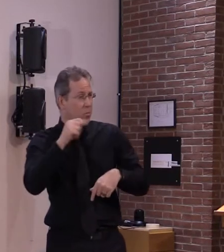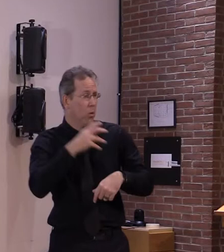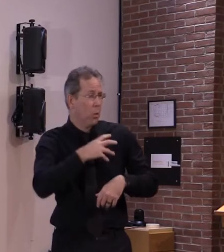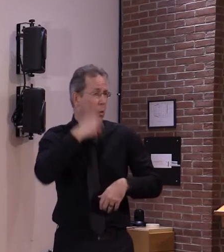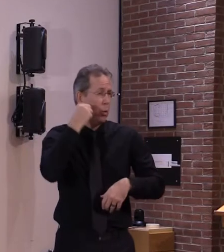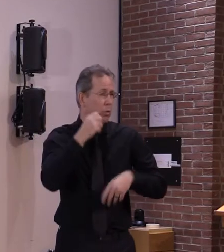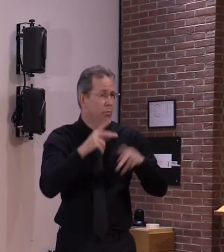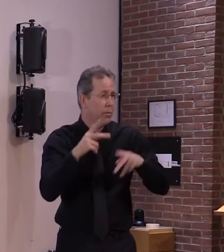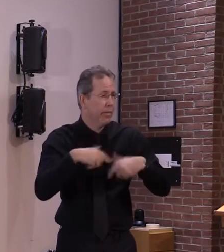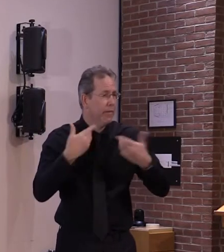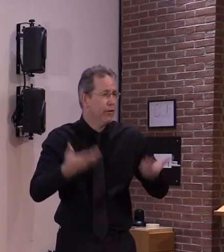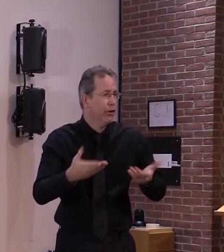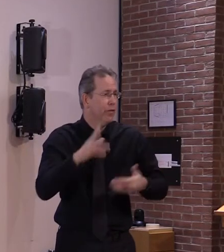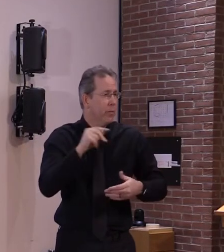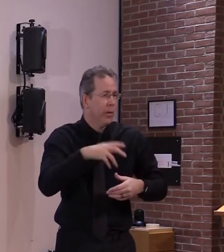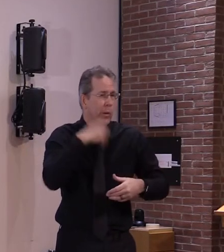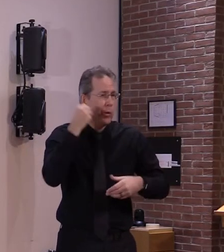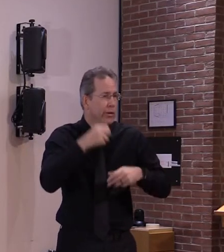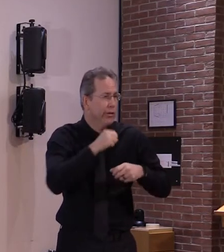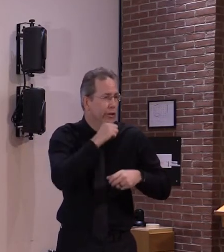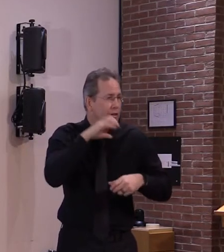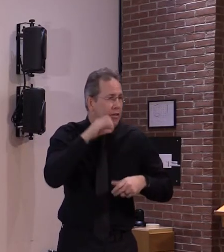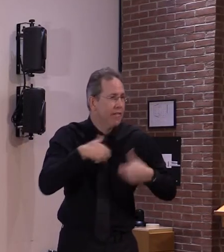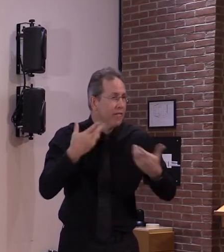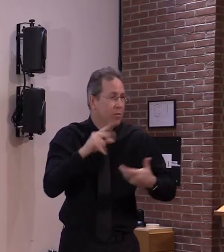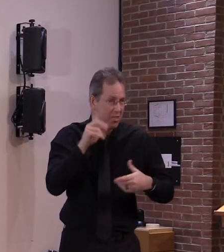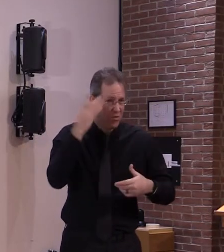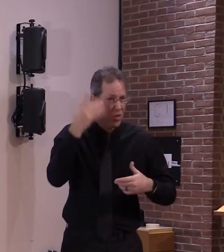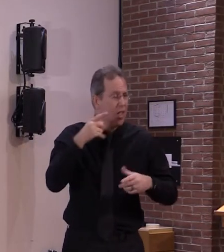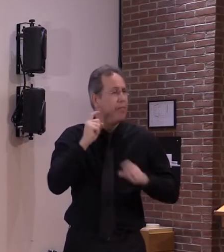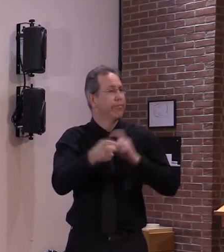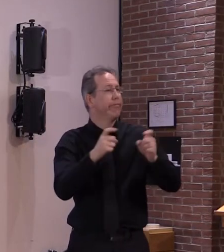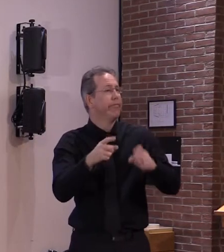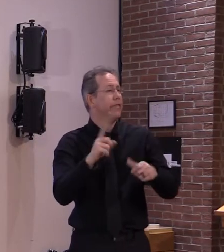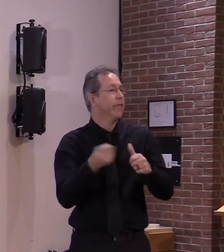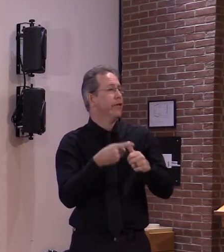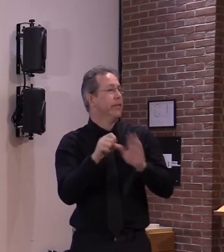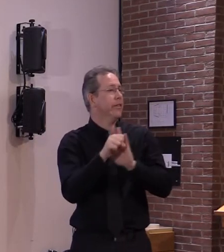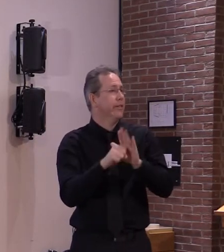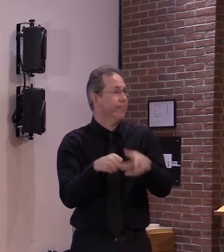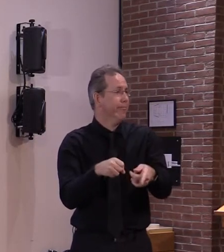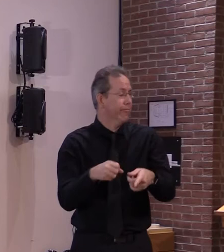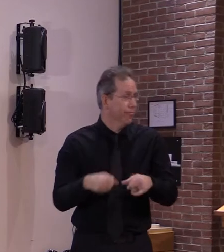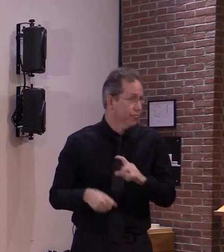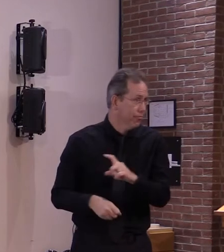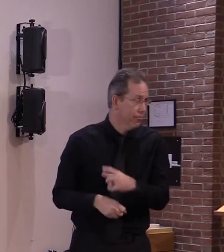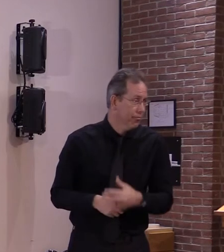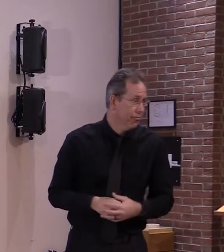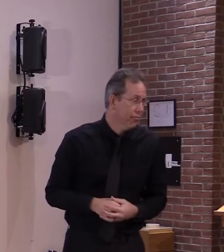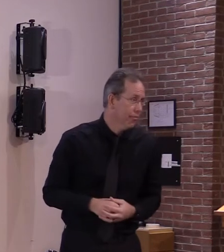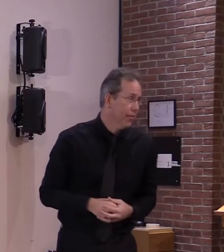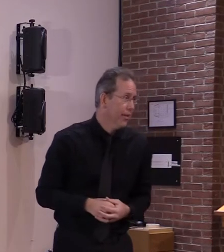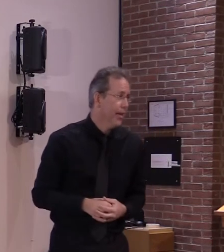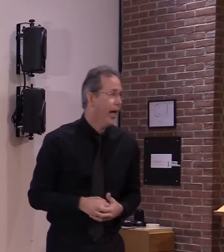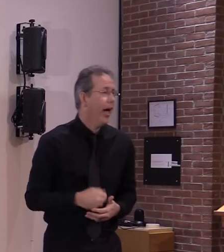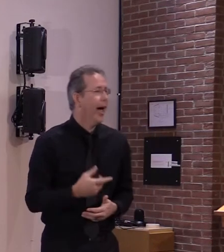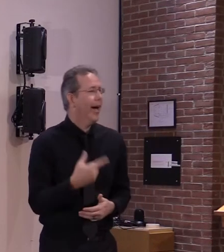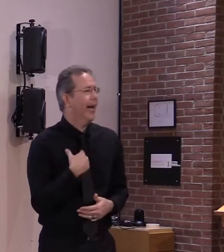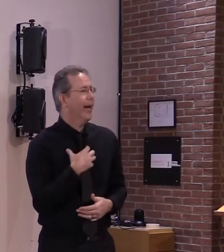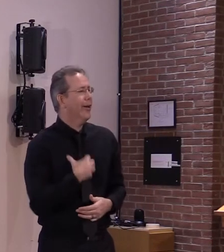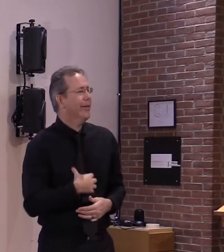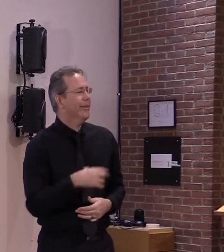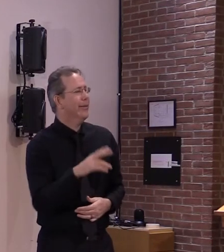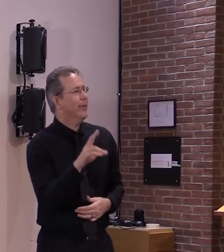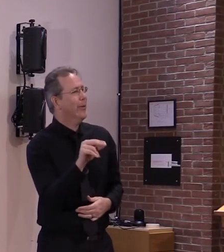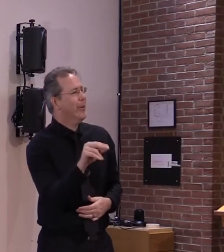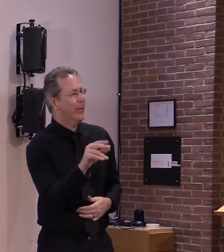well i wish what you said was true um but it it isn't and it doesn't put us into a